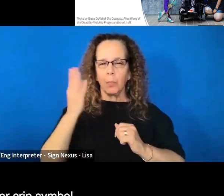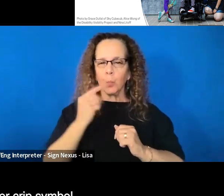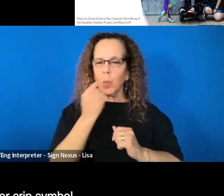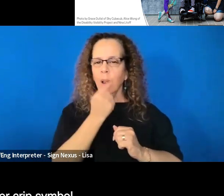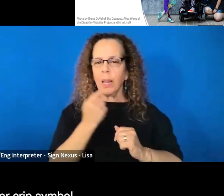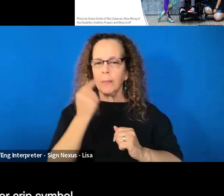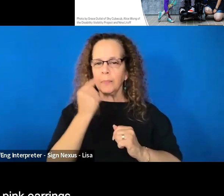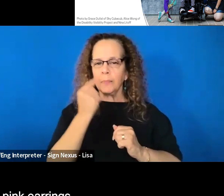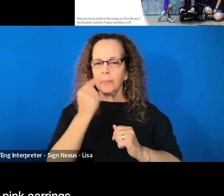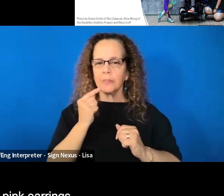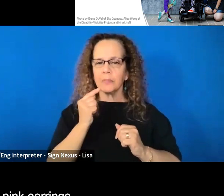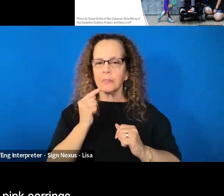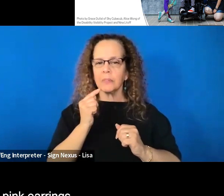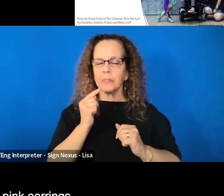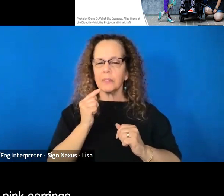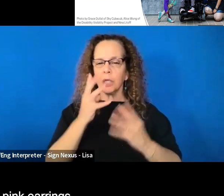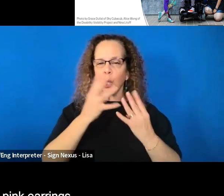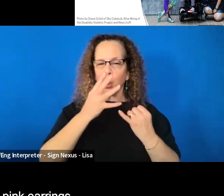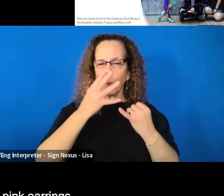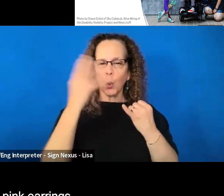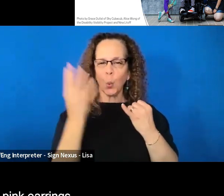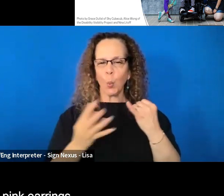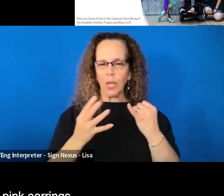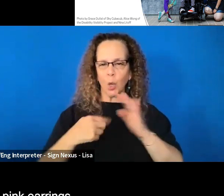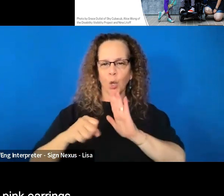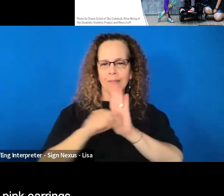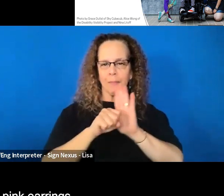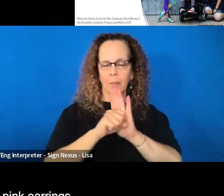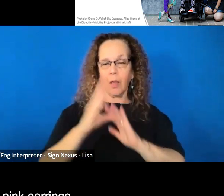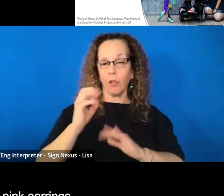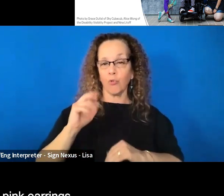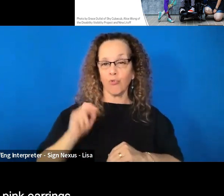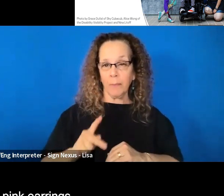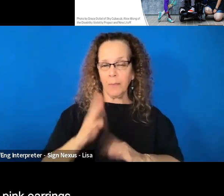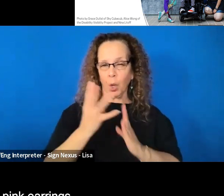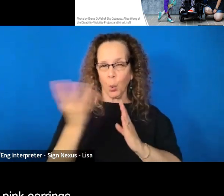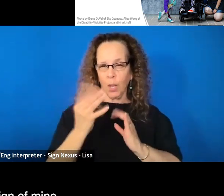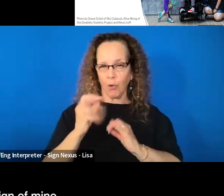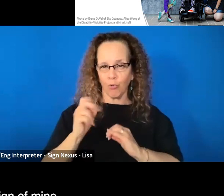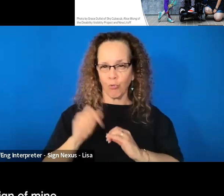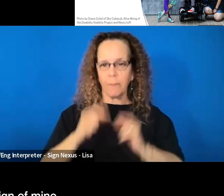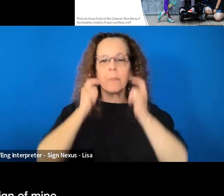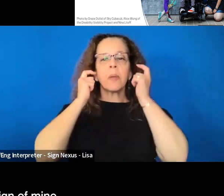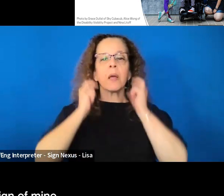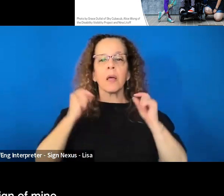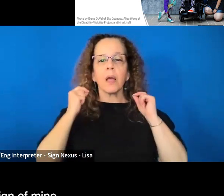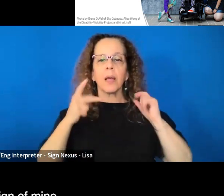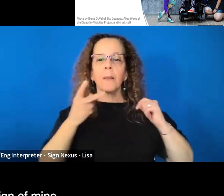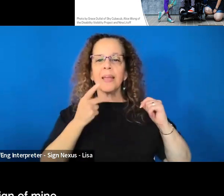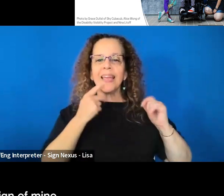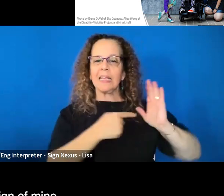crip symbol laser cut plexiglass pink earrings, which are